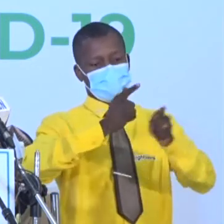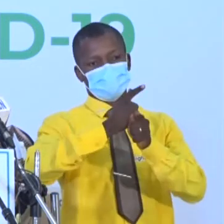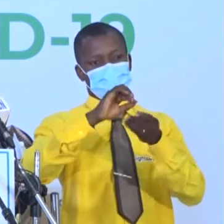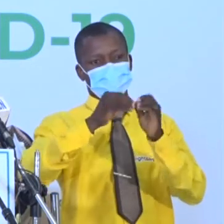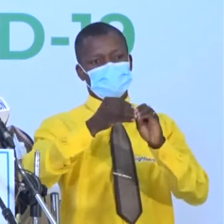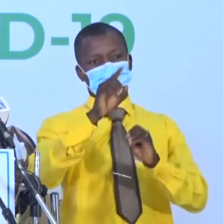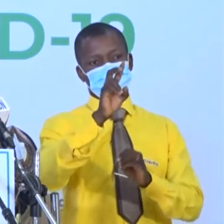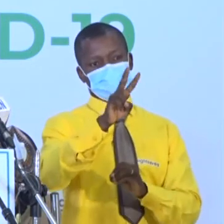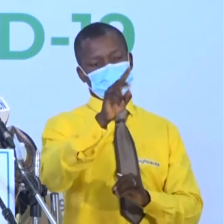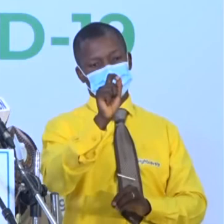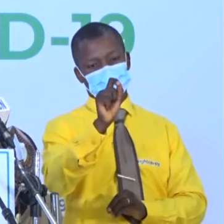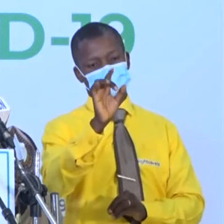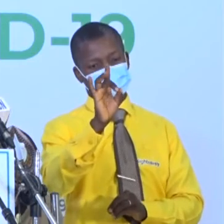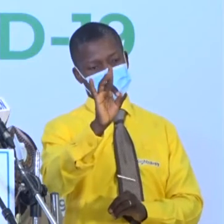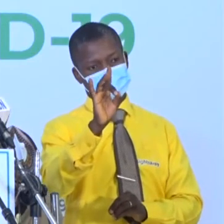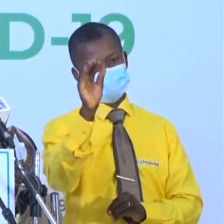2.8%.